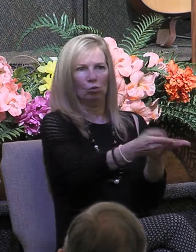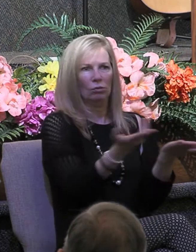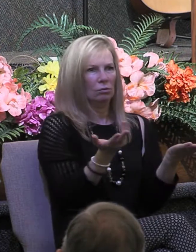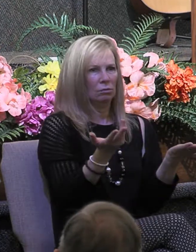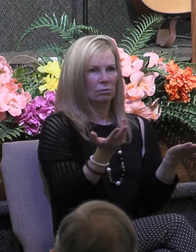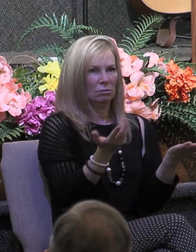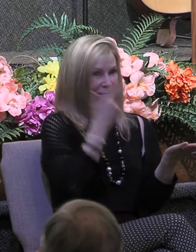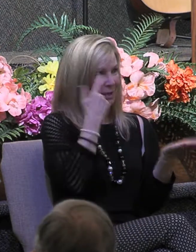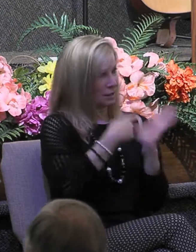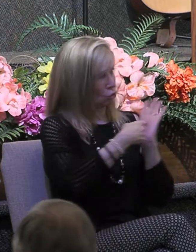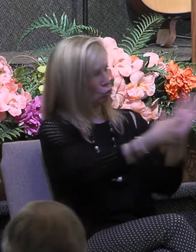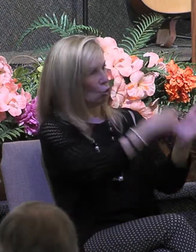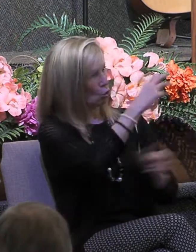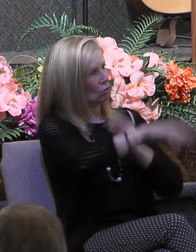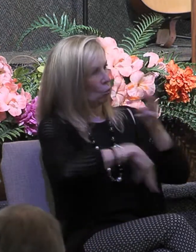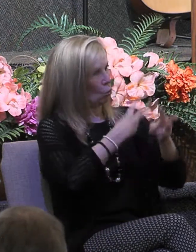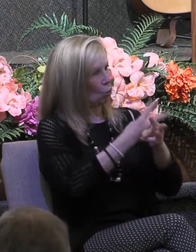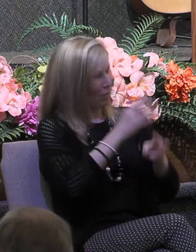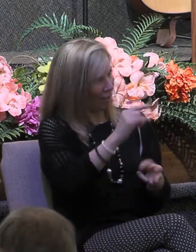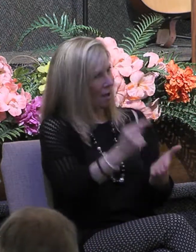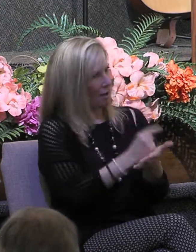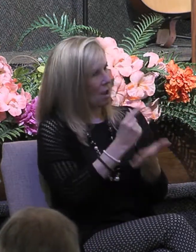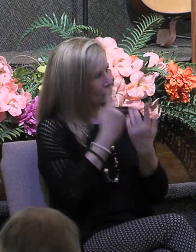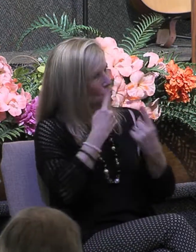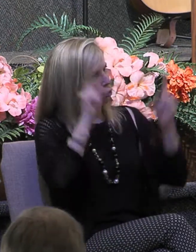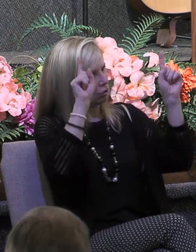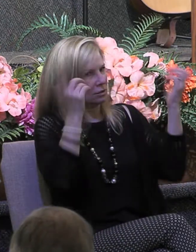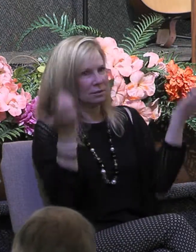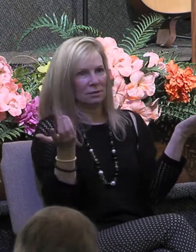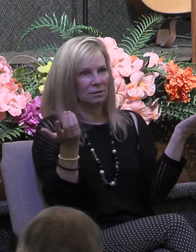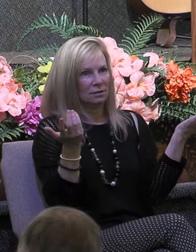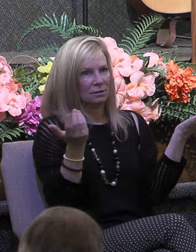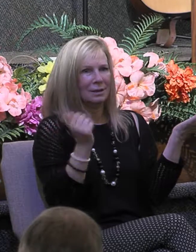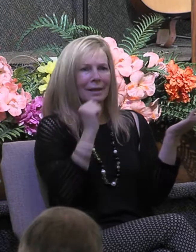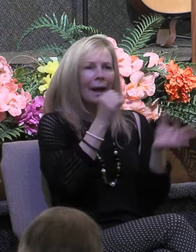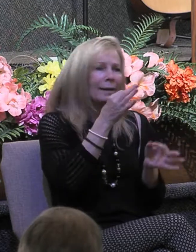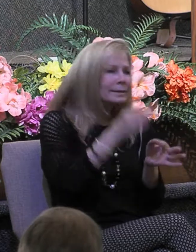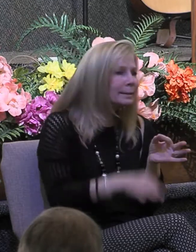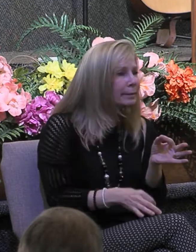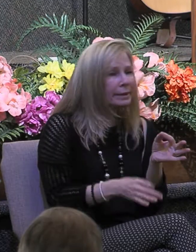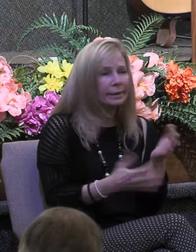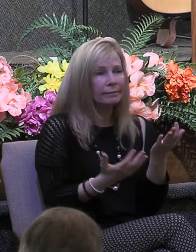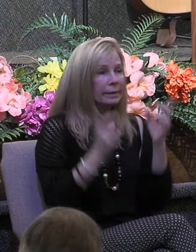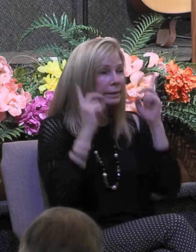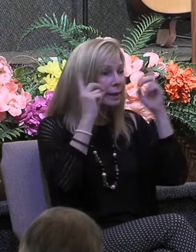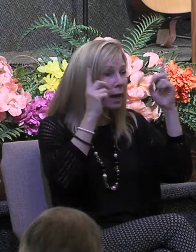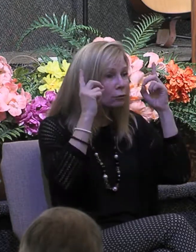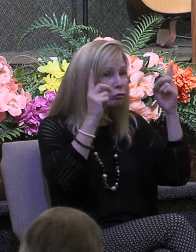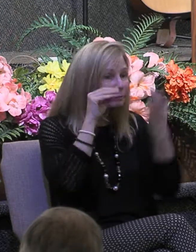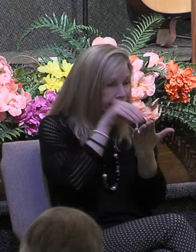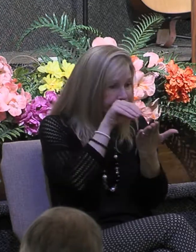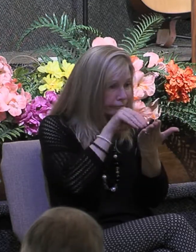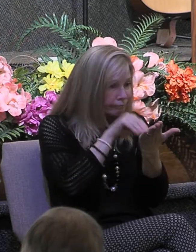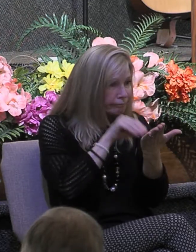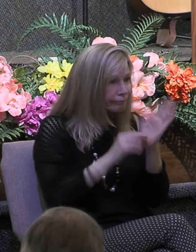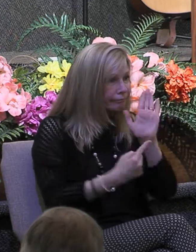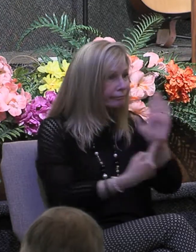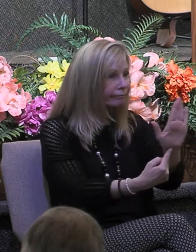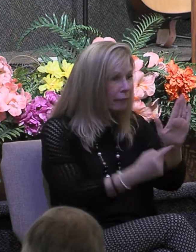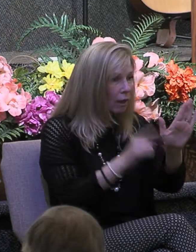gospel really works. It isn't simply doctrine on paper. It works. It transforms sinners into